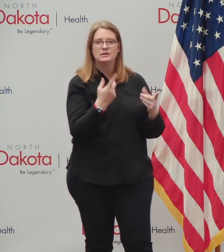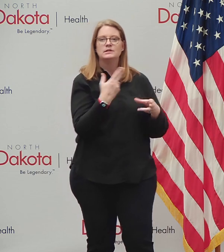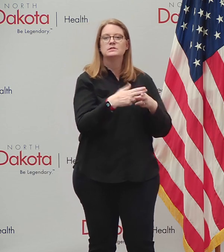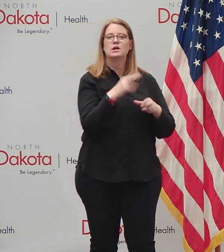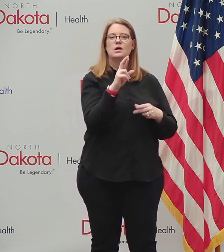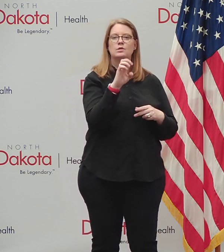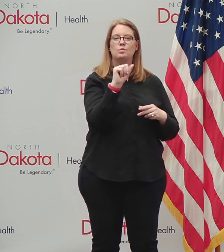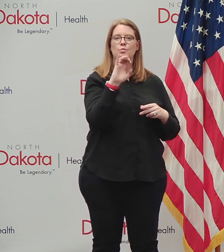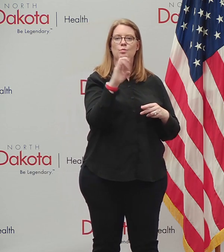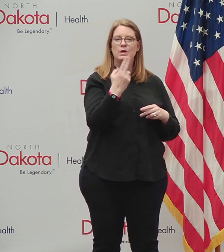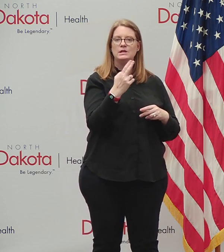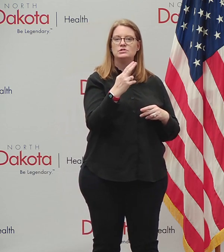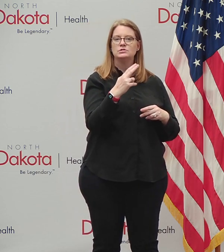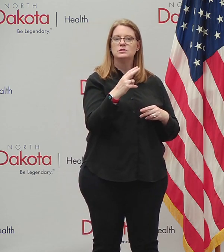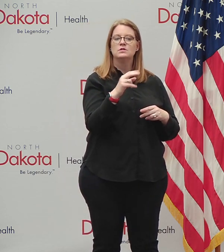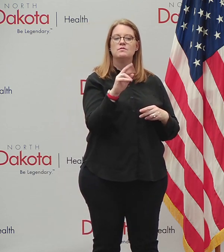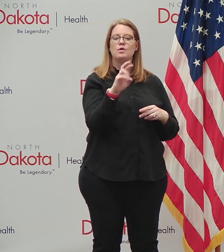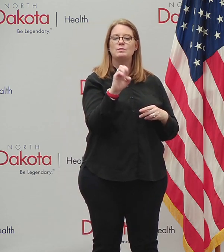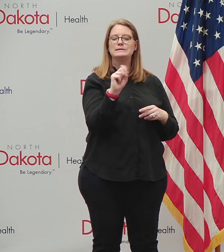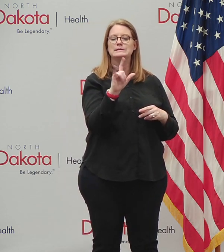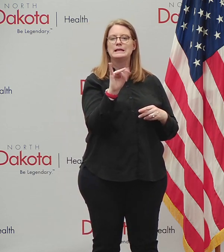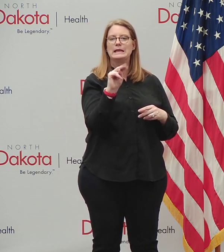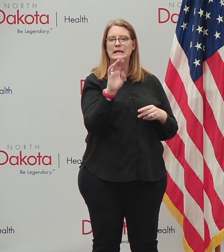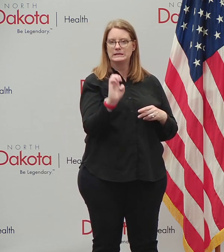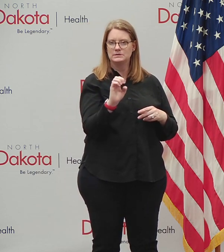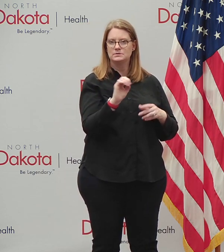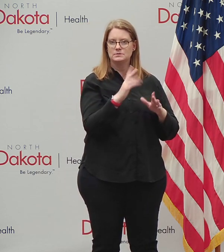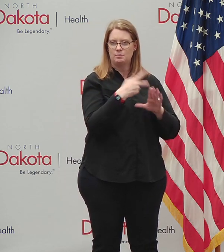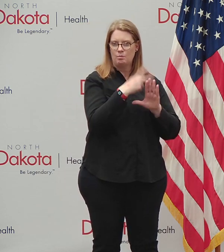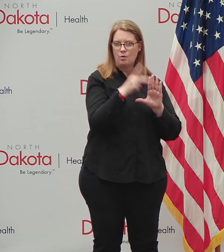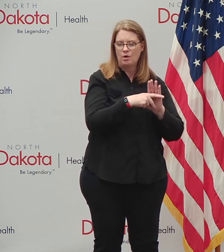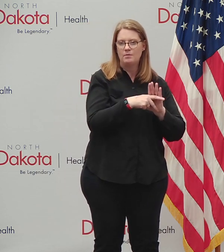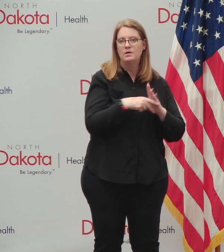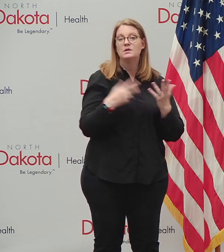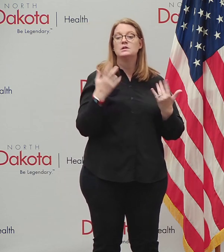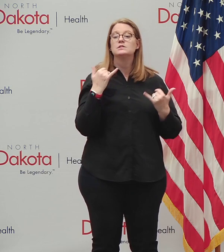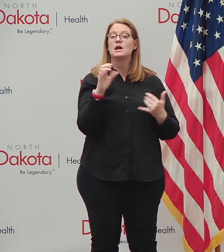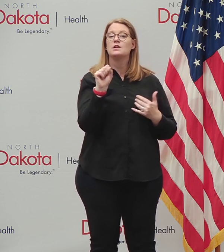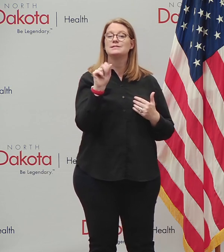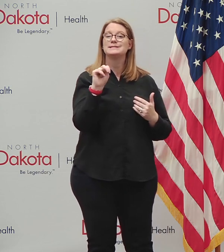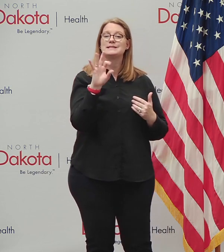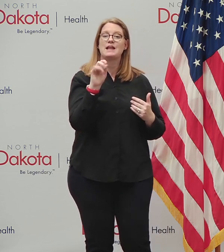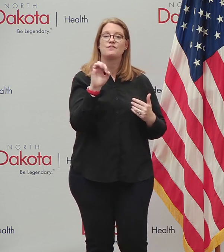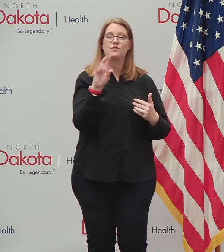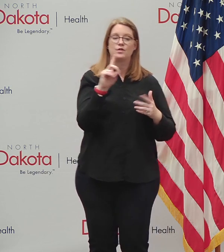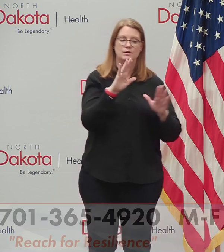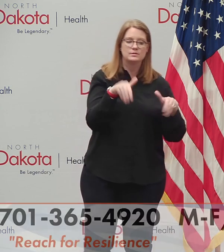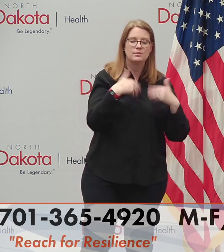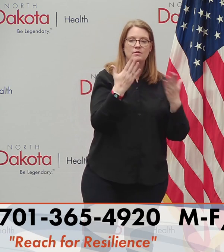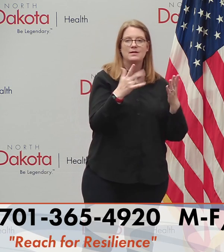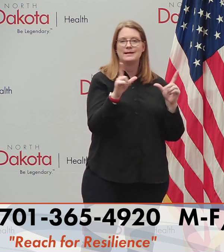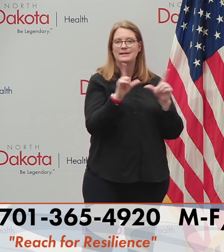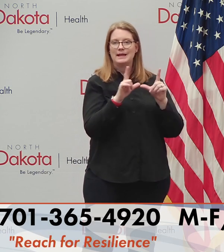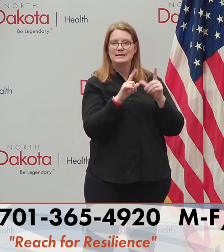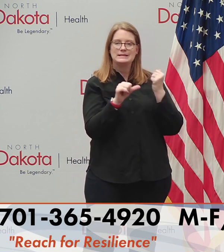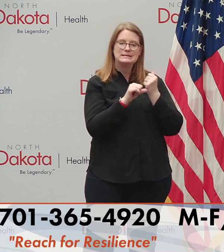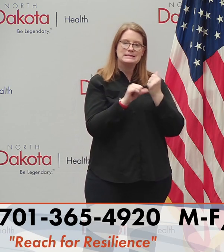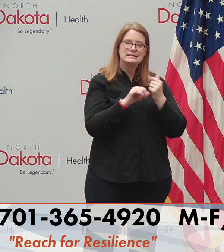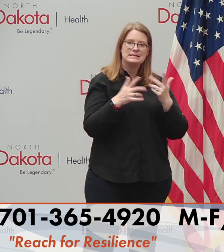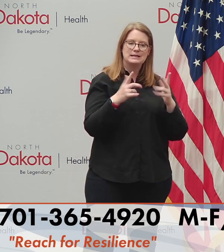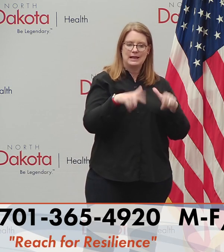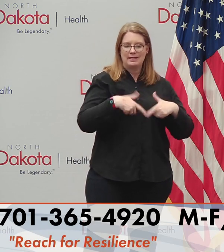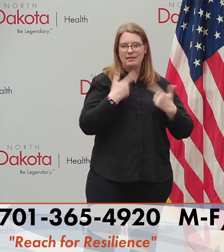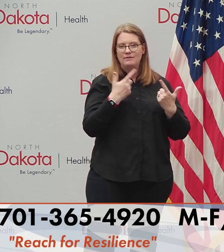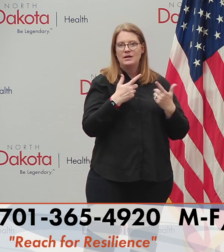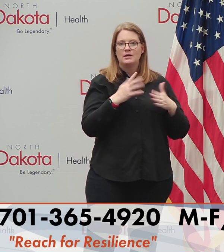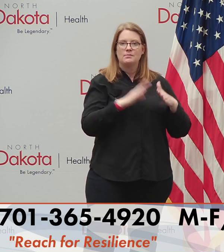for Resilience program. Sanford Health is providing outreach to all licensed basic care facilities, licensed assisted living facilities,